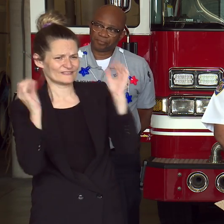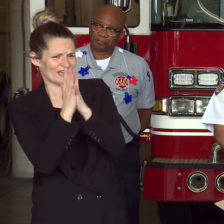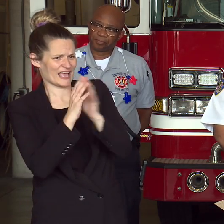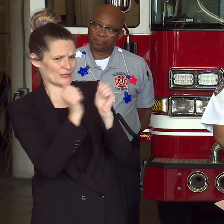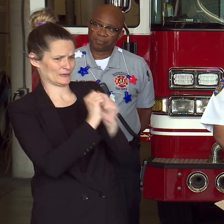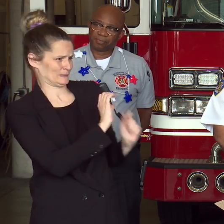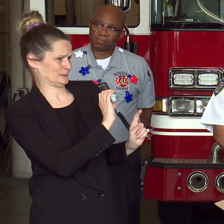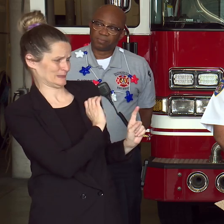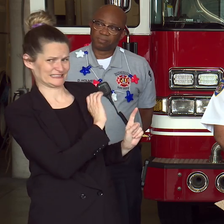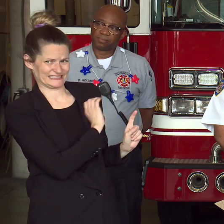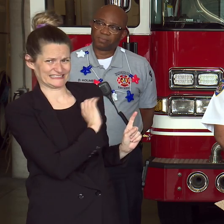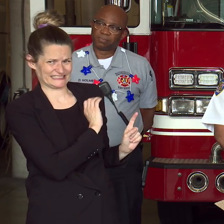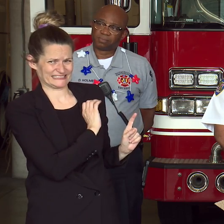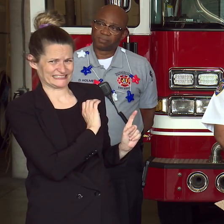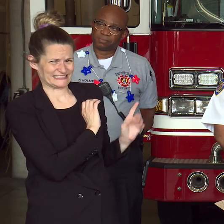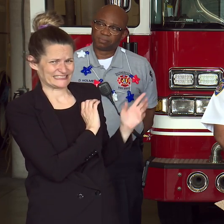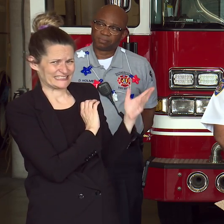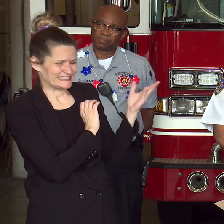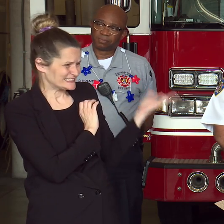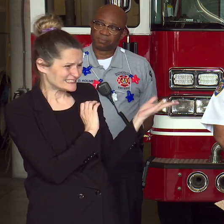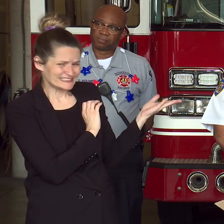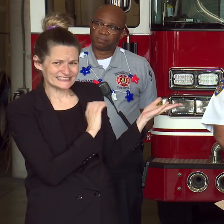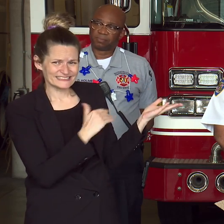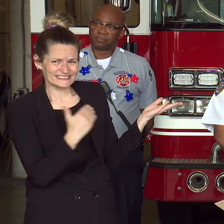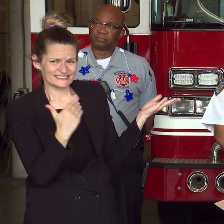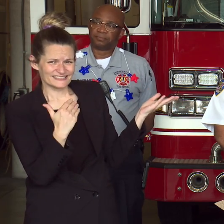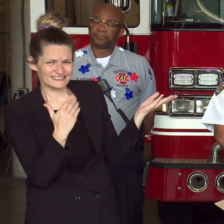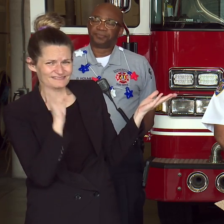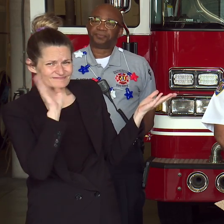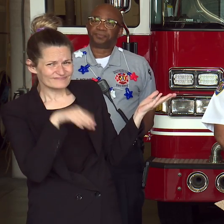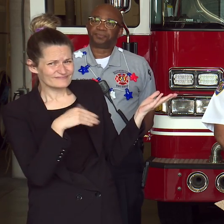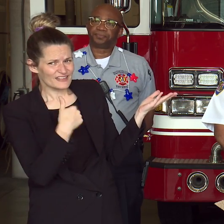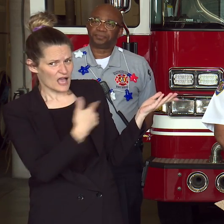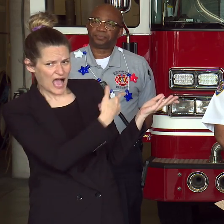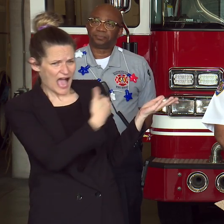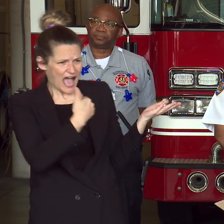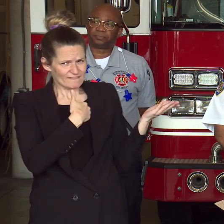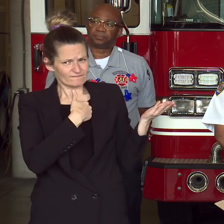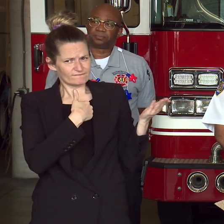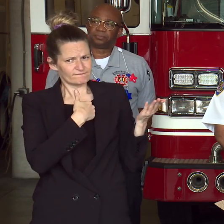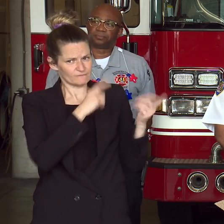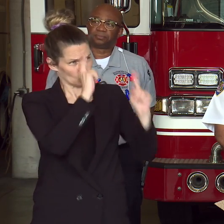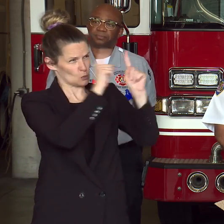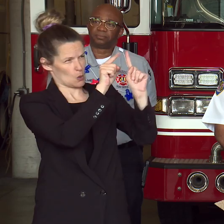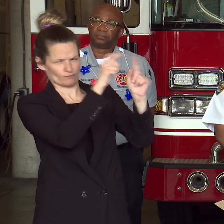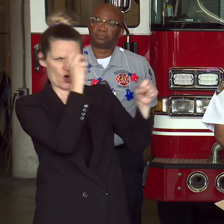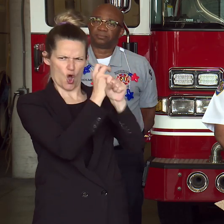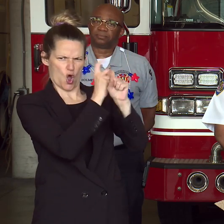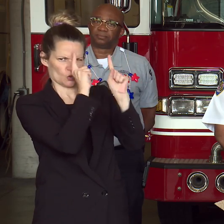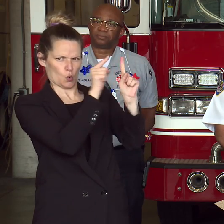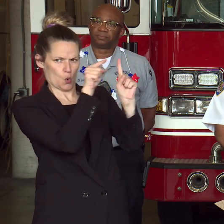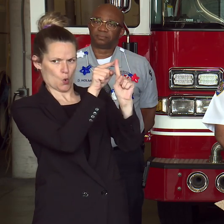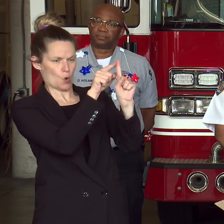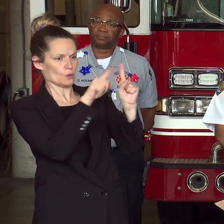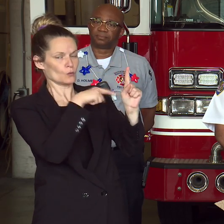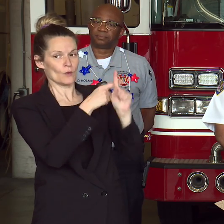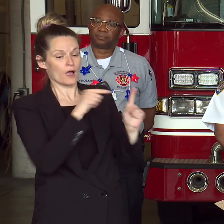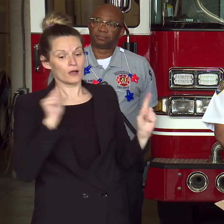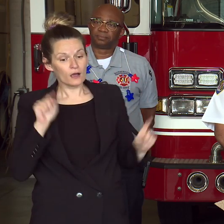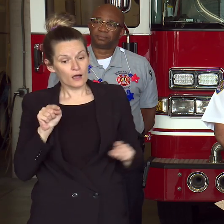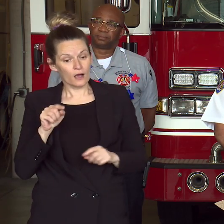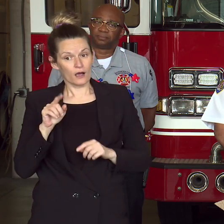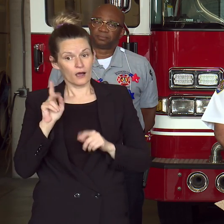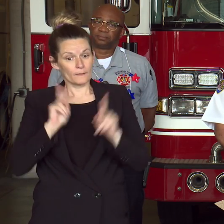Is it a really hard goal to reassure people that they will be safe when they come down to the Inner Harbor?